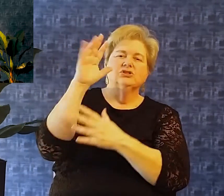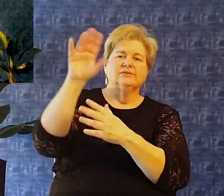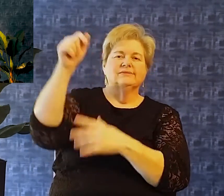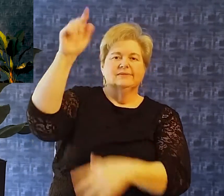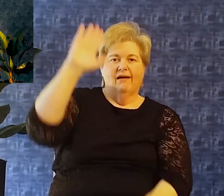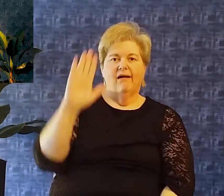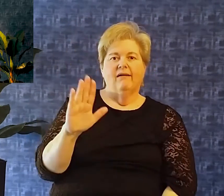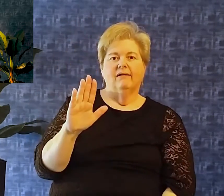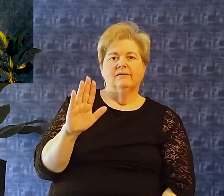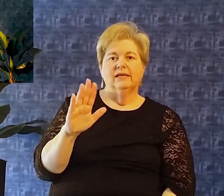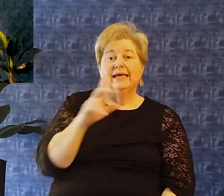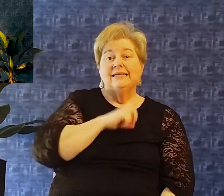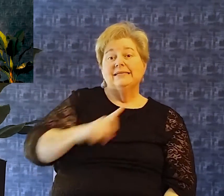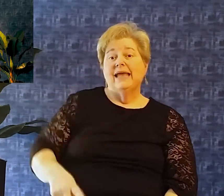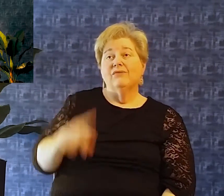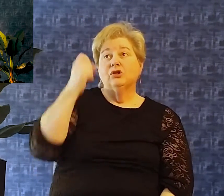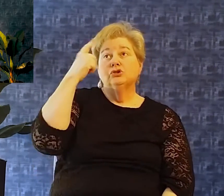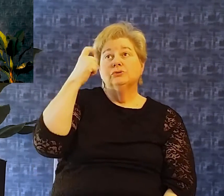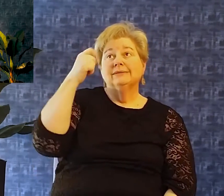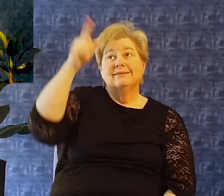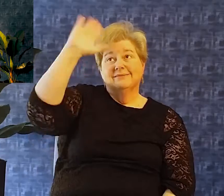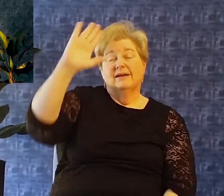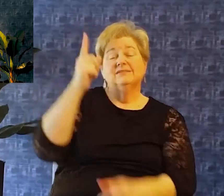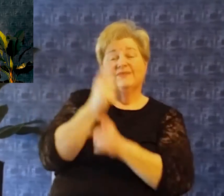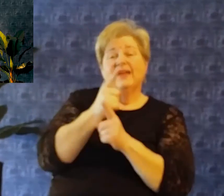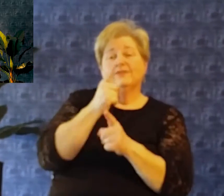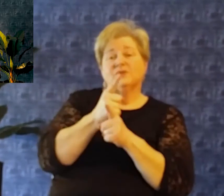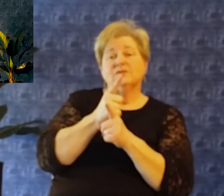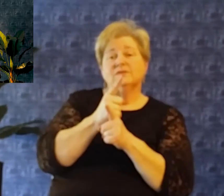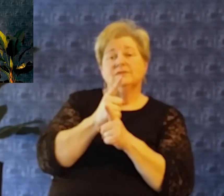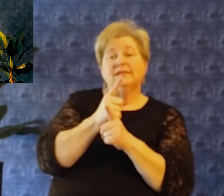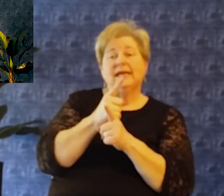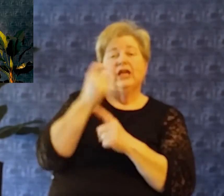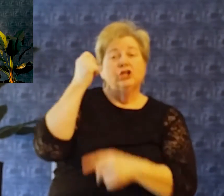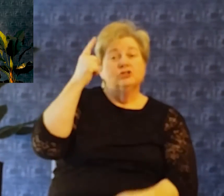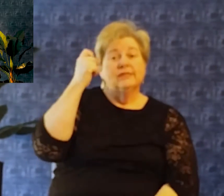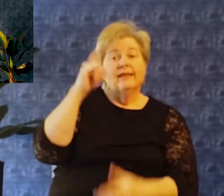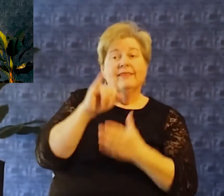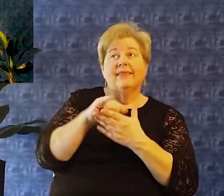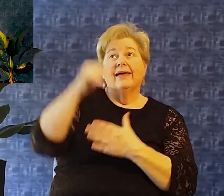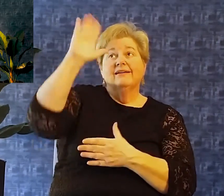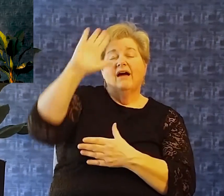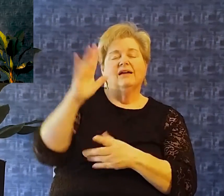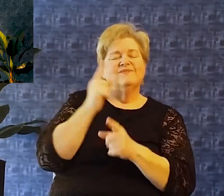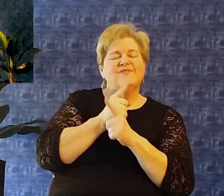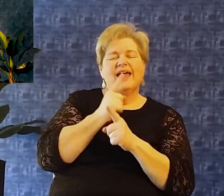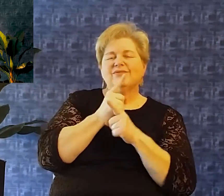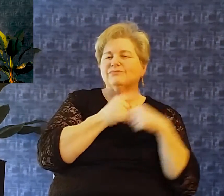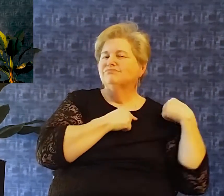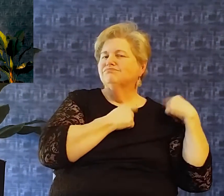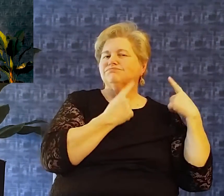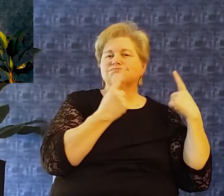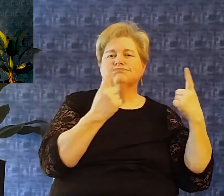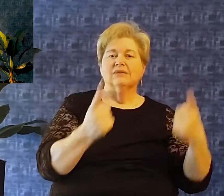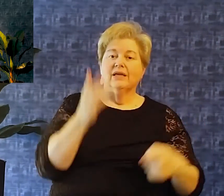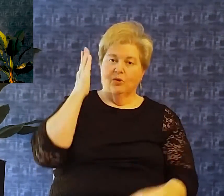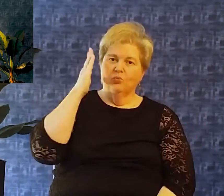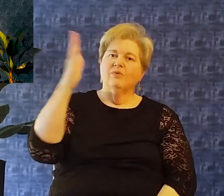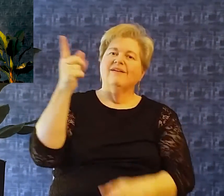god Because he understood god's faithfulness He understood That god had been faithful to him in the past And that